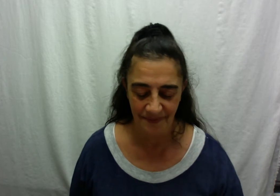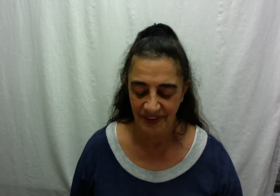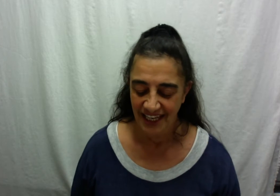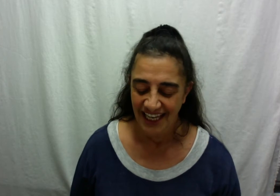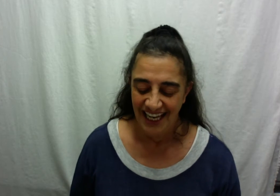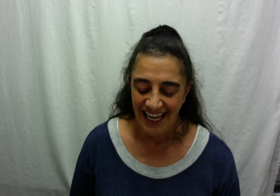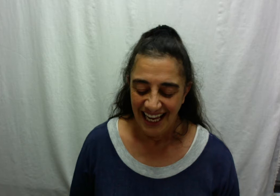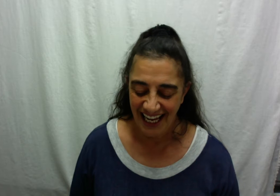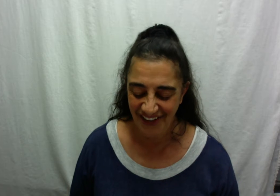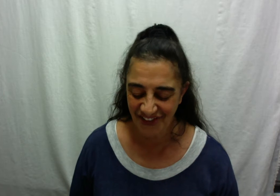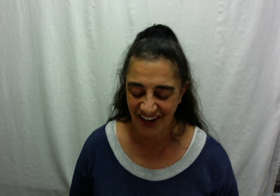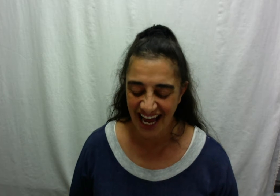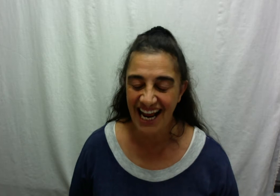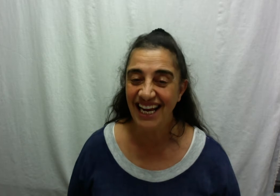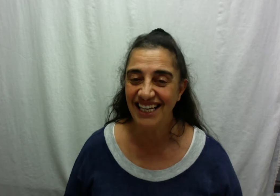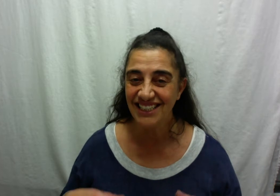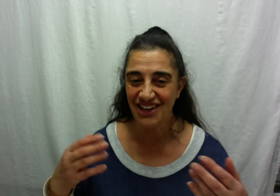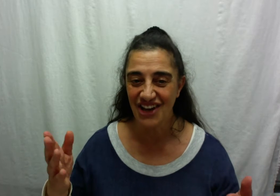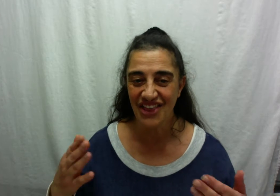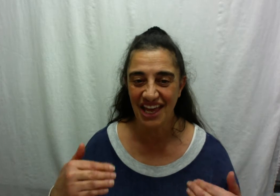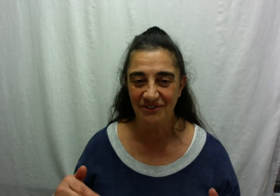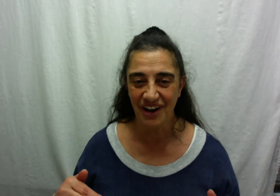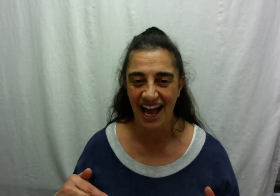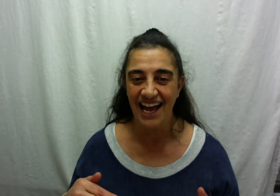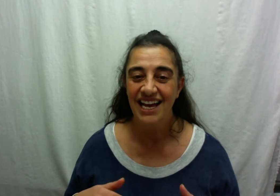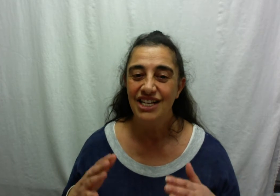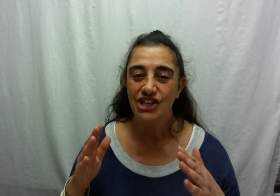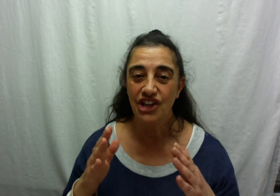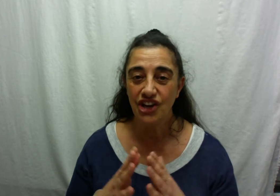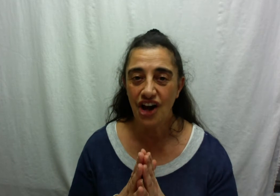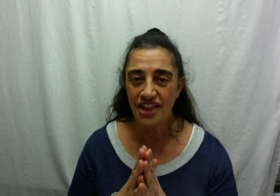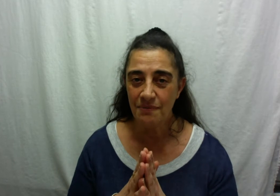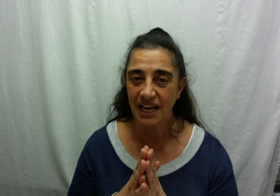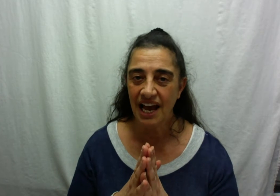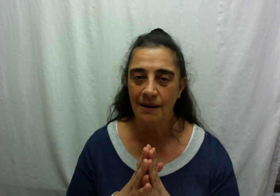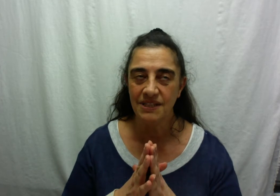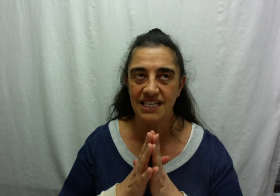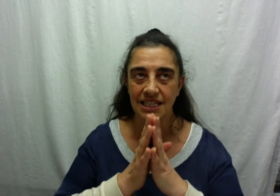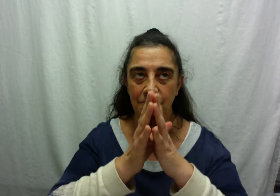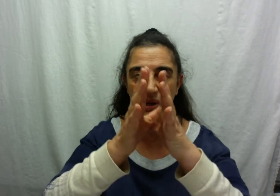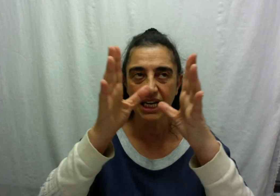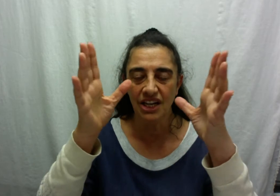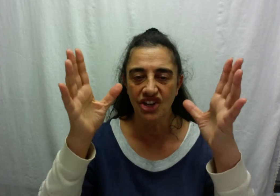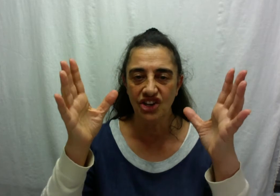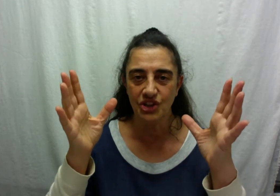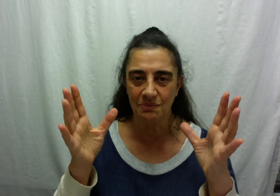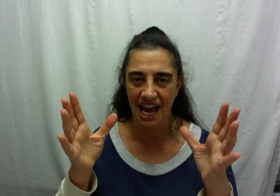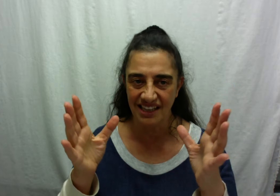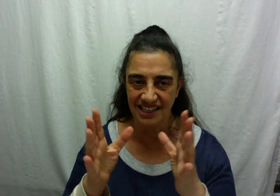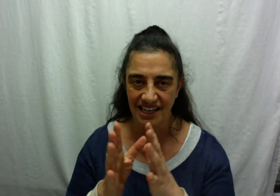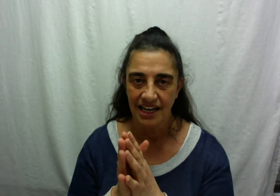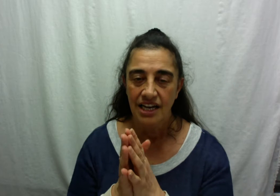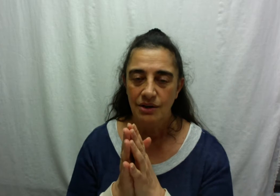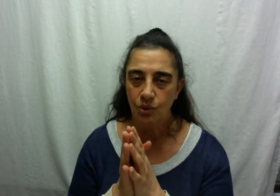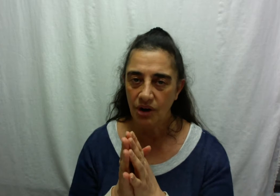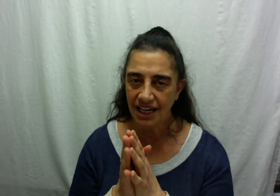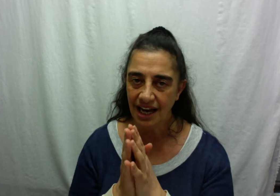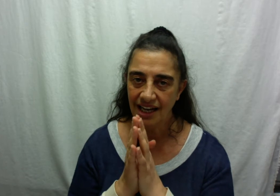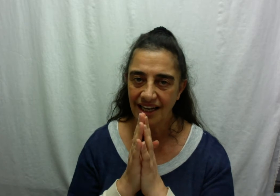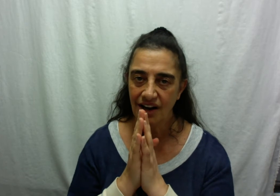friday is earth and fire so the earth becomes this big huge mountain water can't get